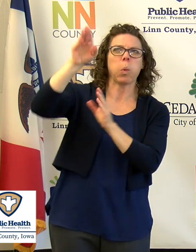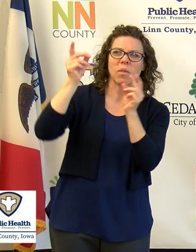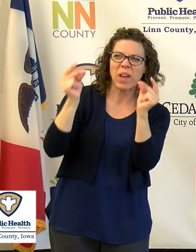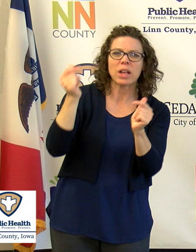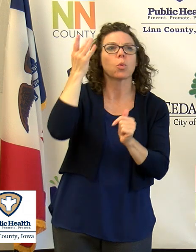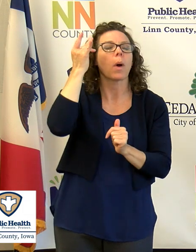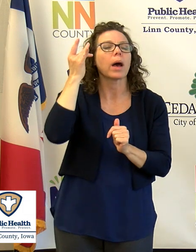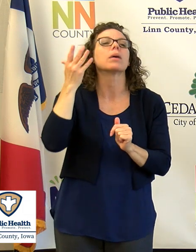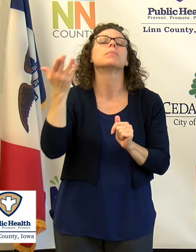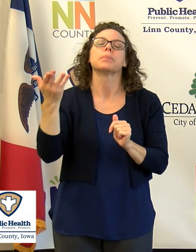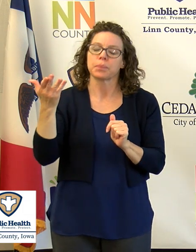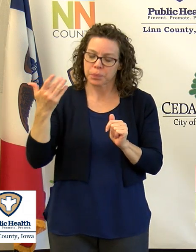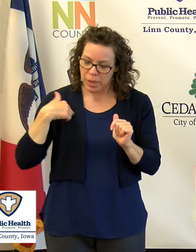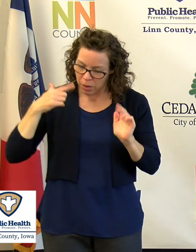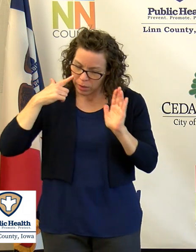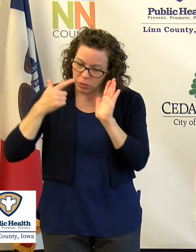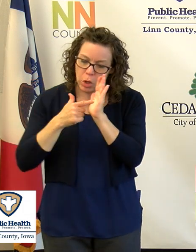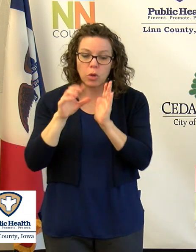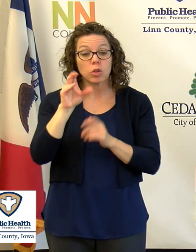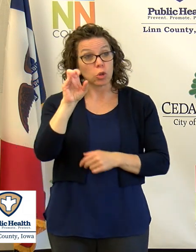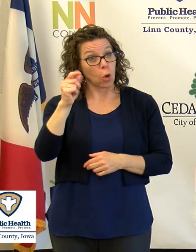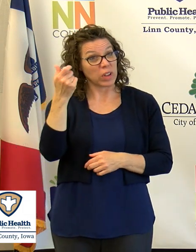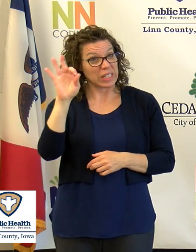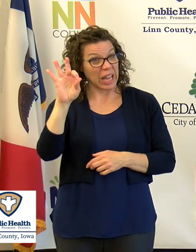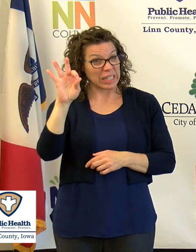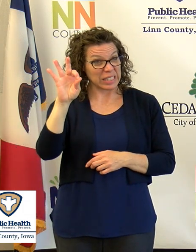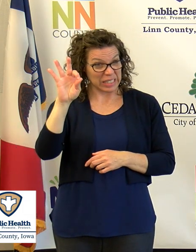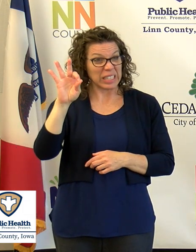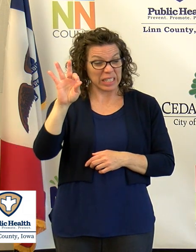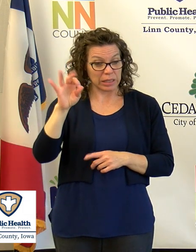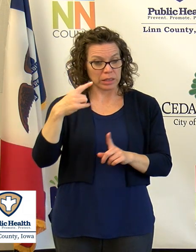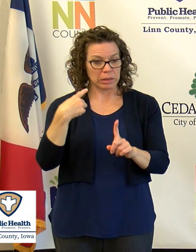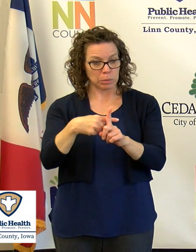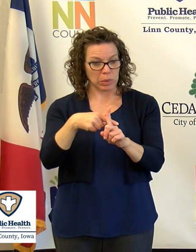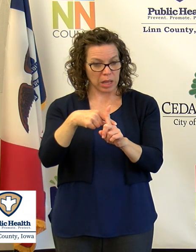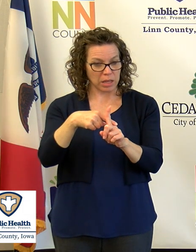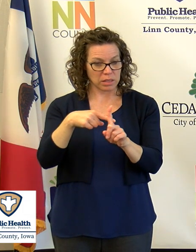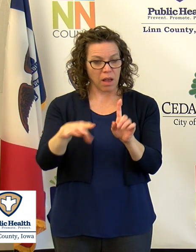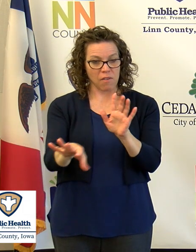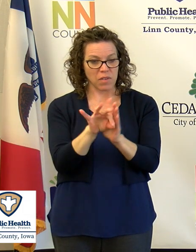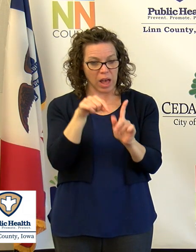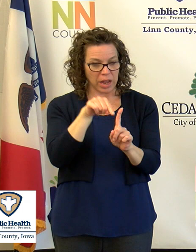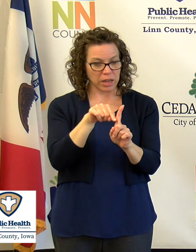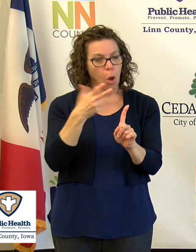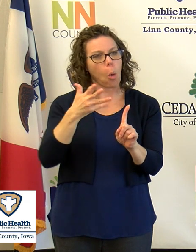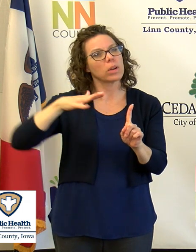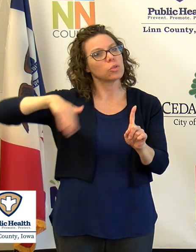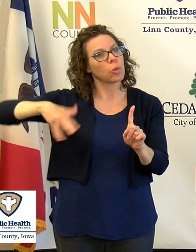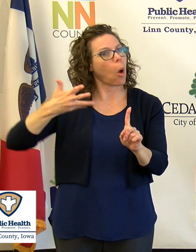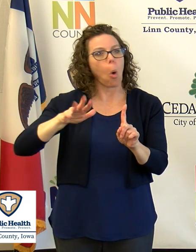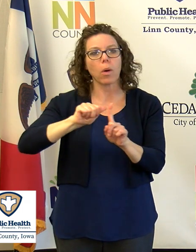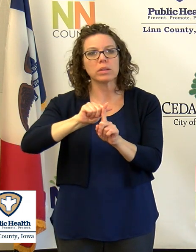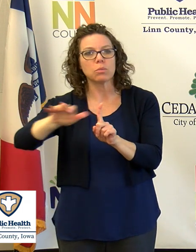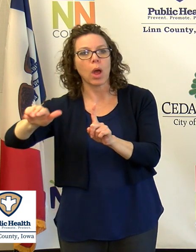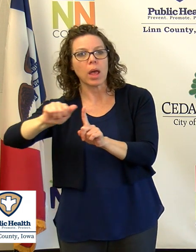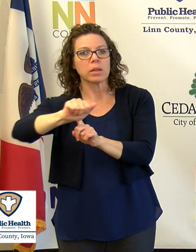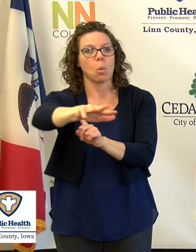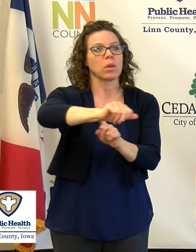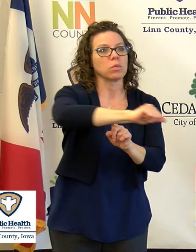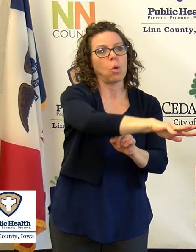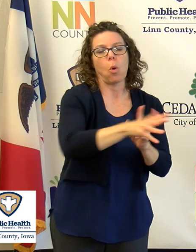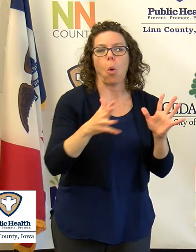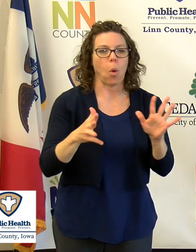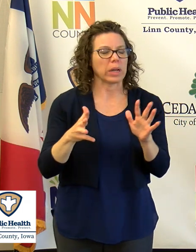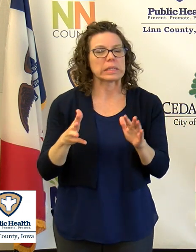COVID-19, what we're finding is once we find it, it's almost too late. It's already spread to many people. COVID-19 is highly